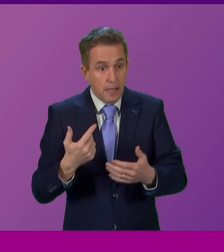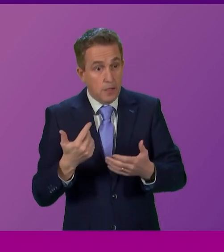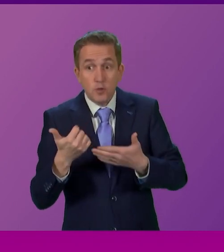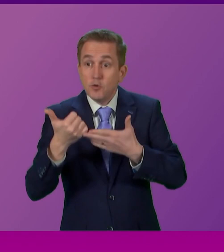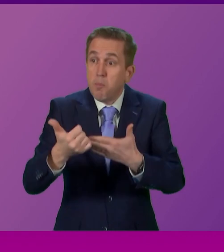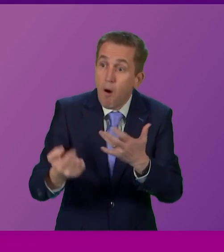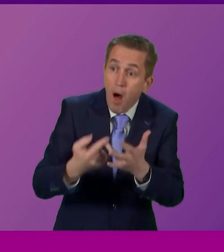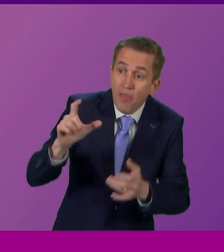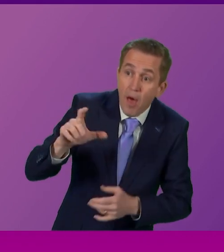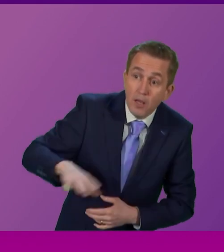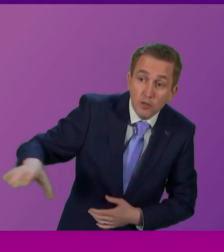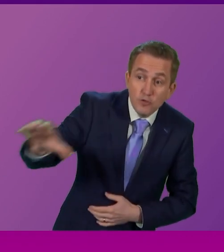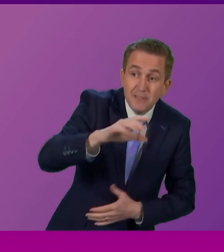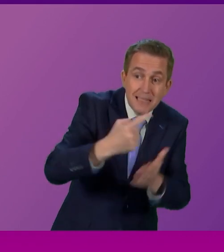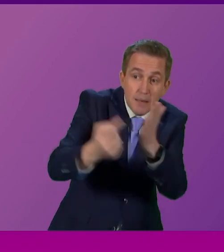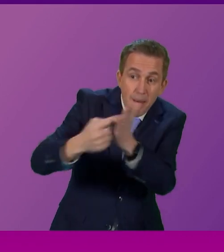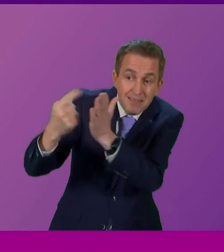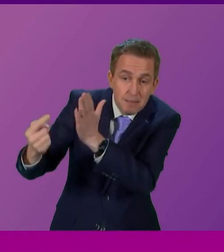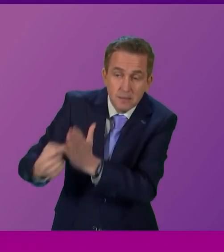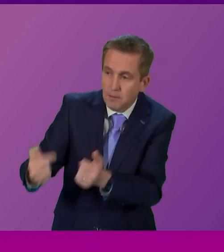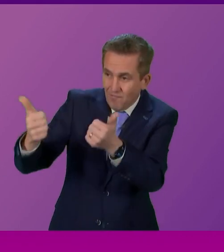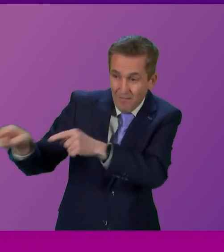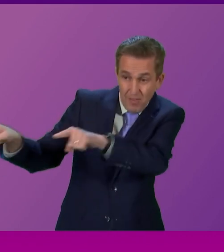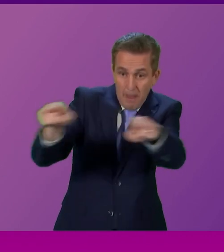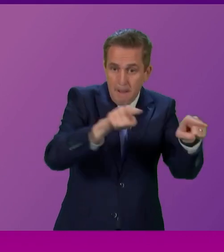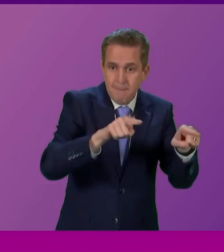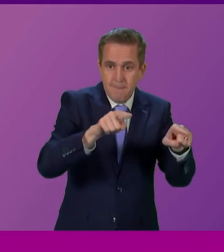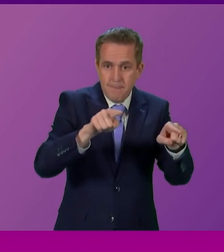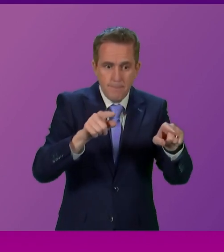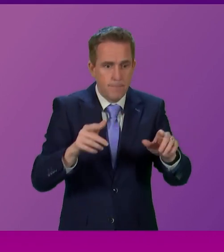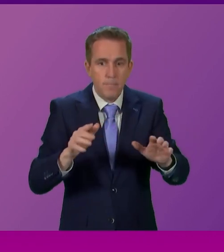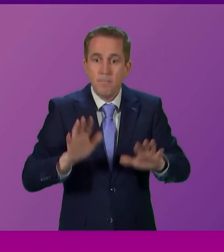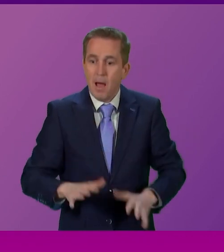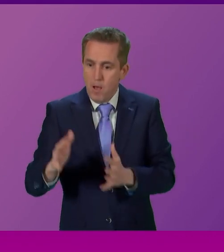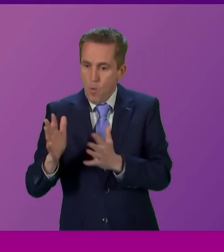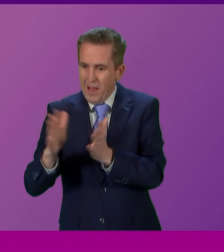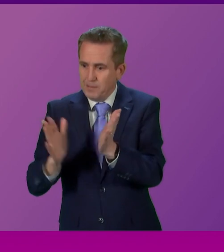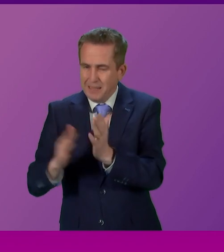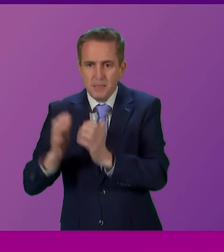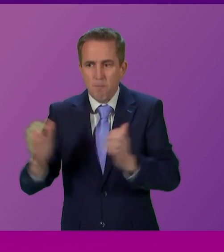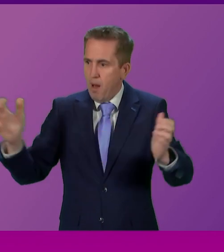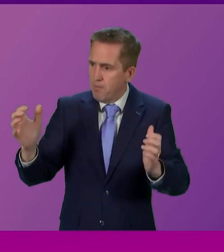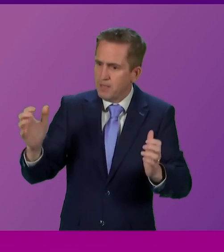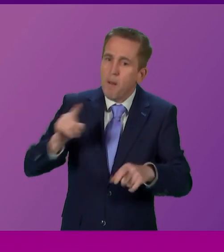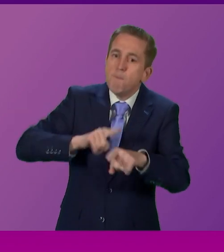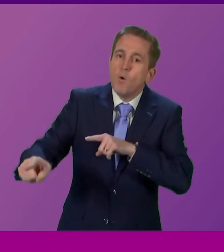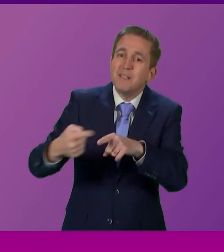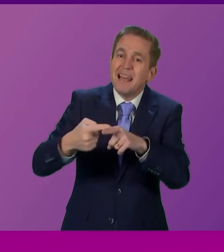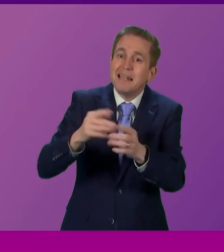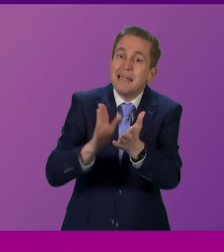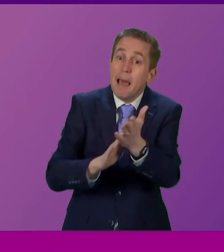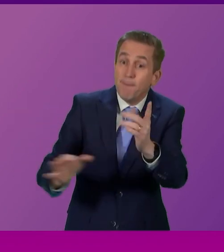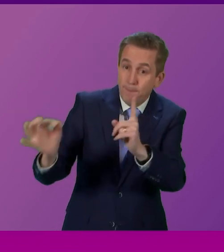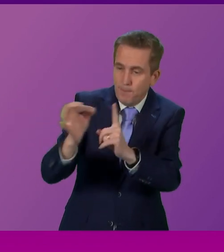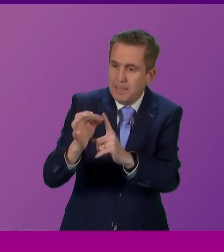nations, we're expected to believe that a gathering of mainly English MPs in Westminster should have a permanent veto